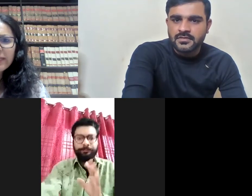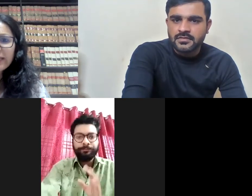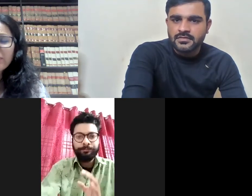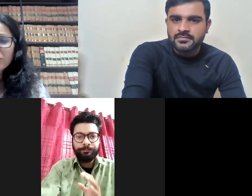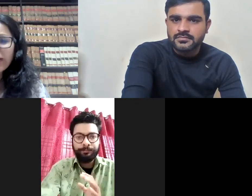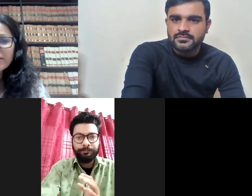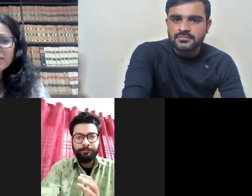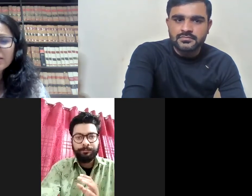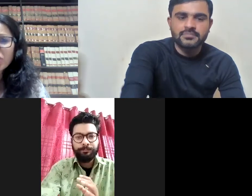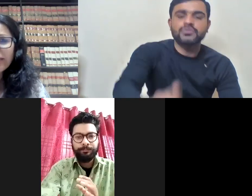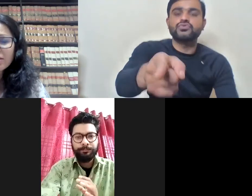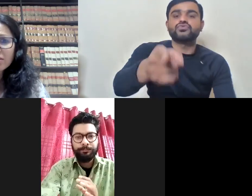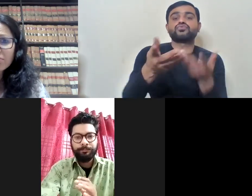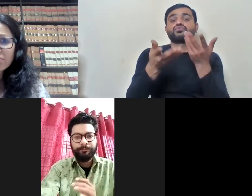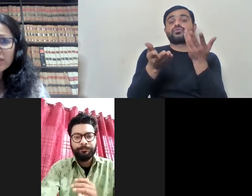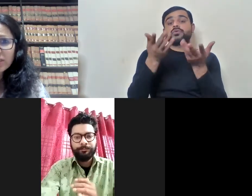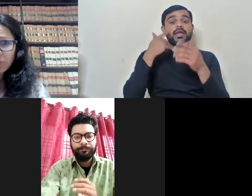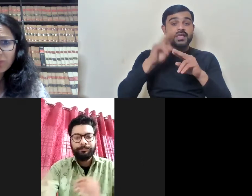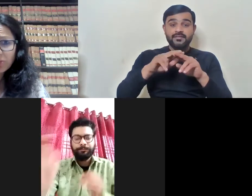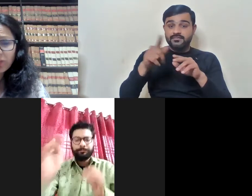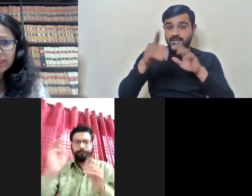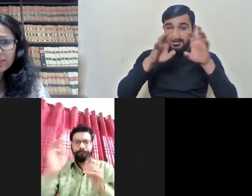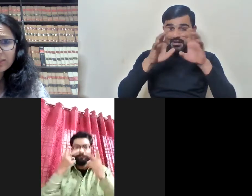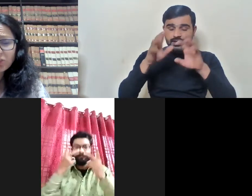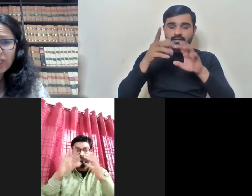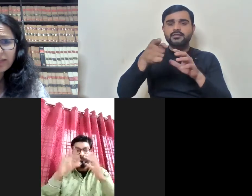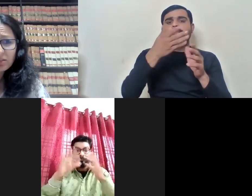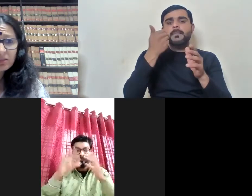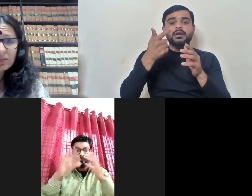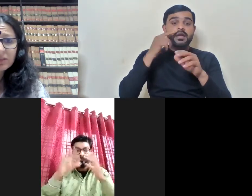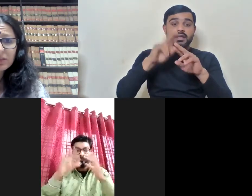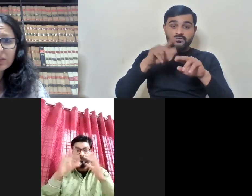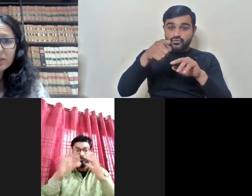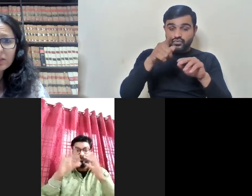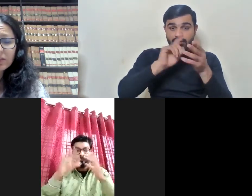He can even write it in the chat. Does he prefer to write it in the chat?